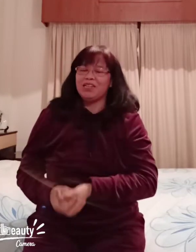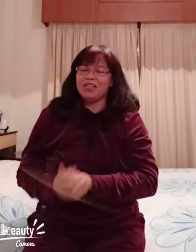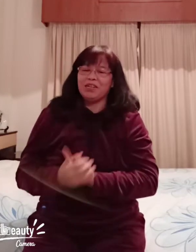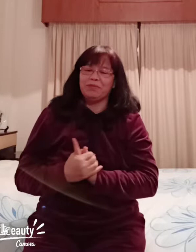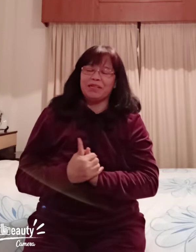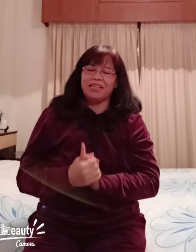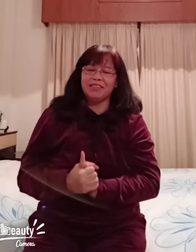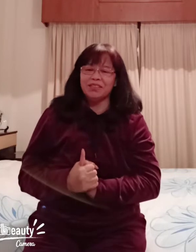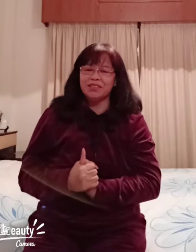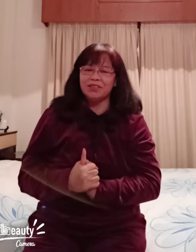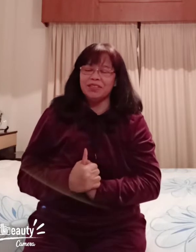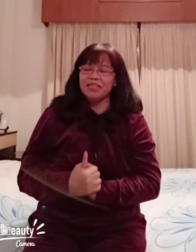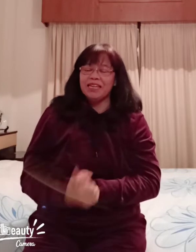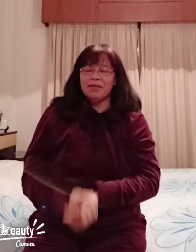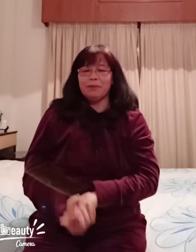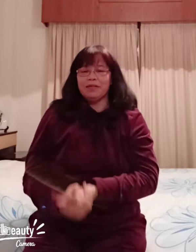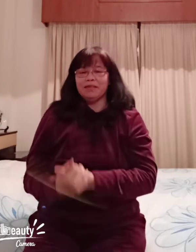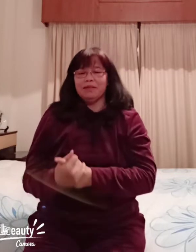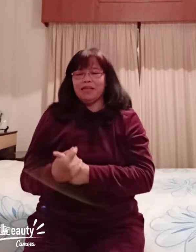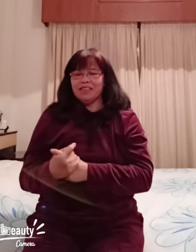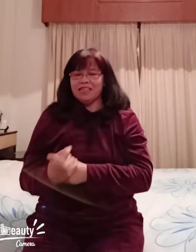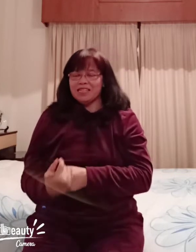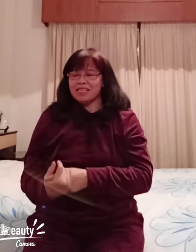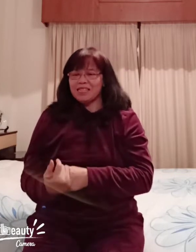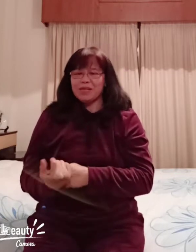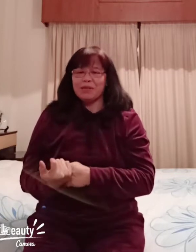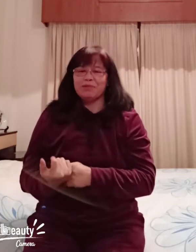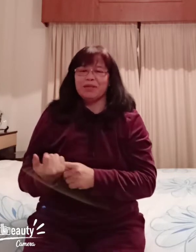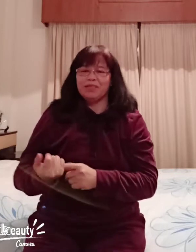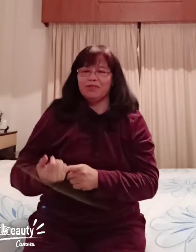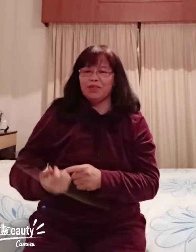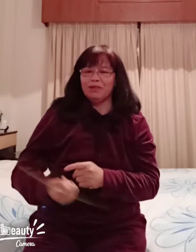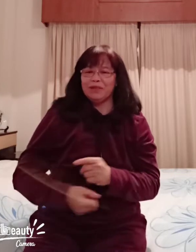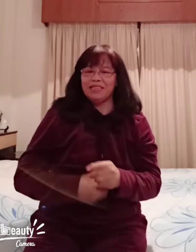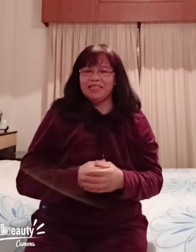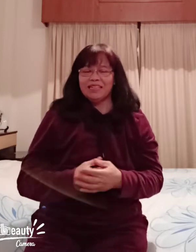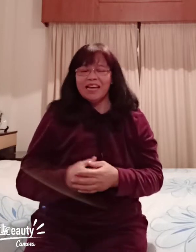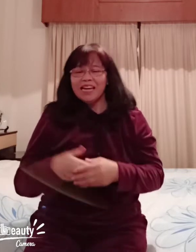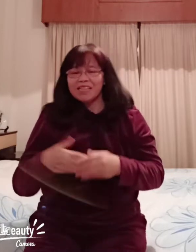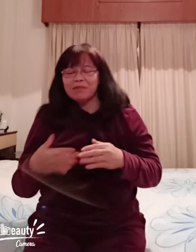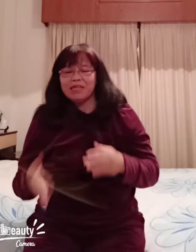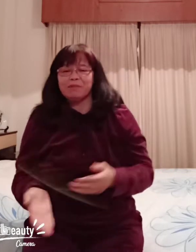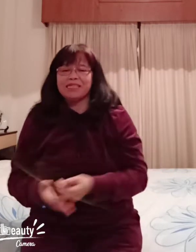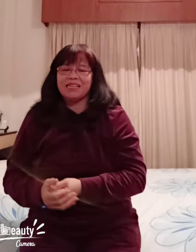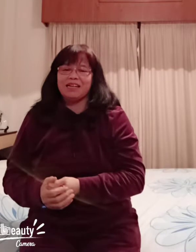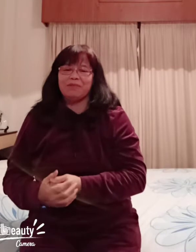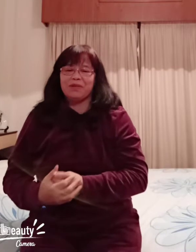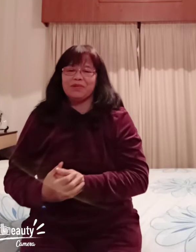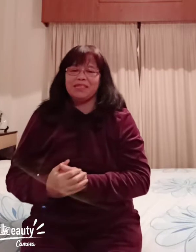na yung mga anak nyo but at least you know maka develop ang ila kahit malipa sila mayroon sila